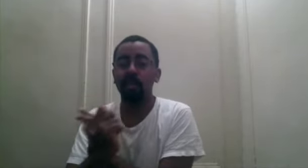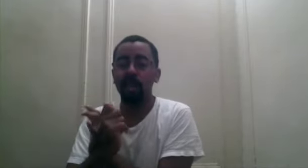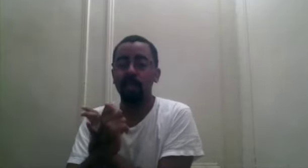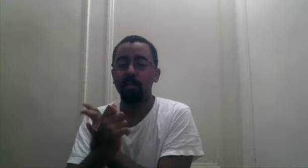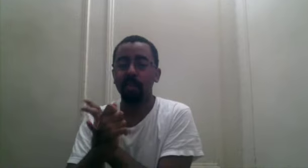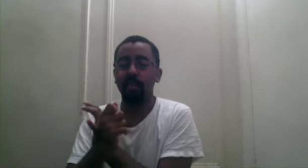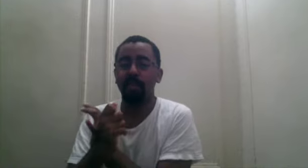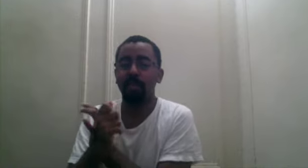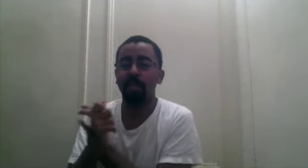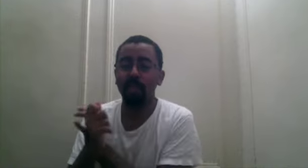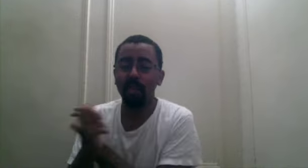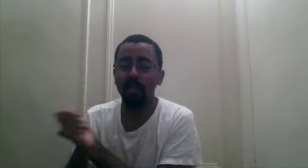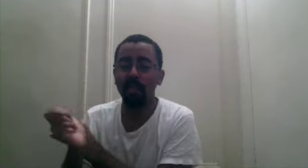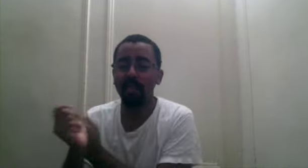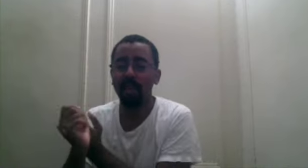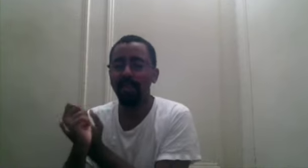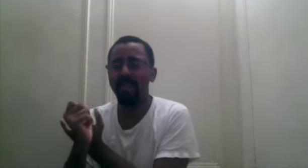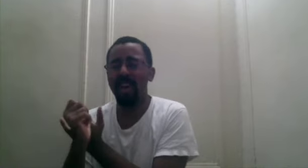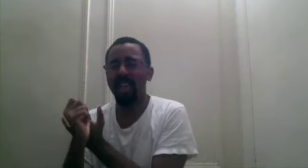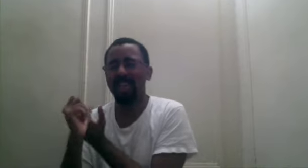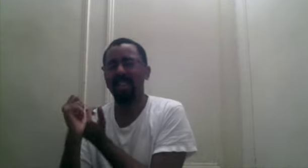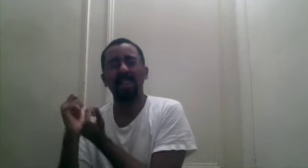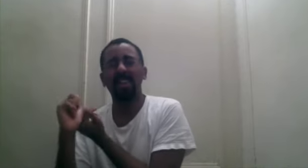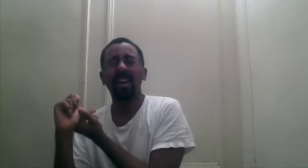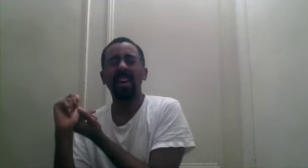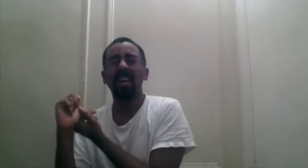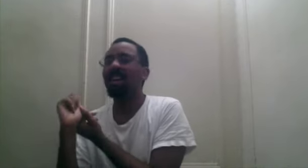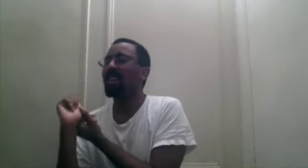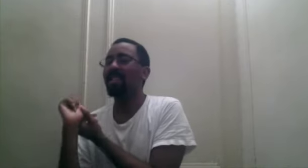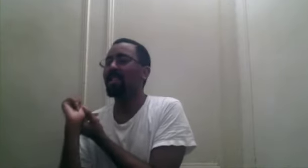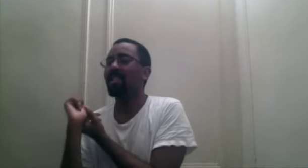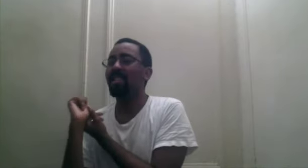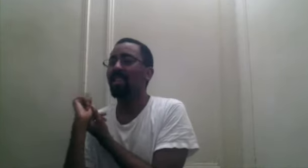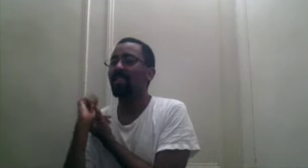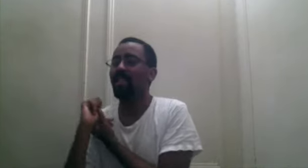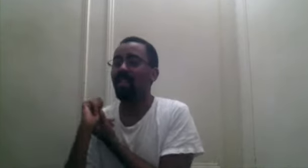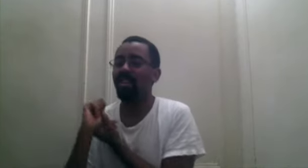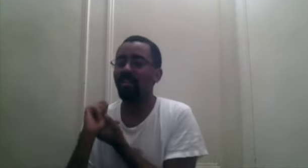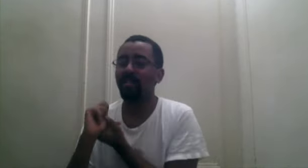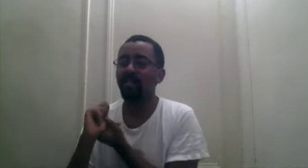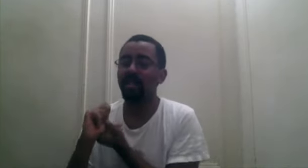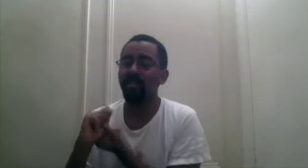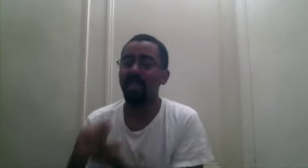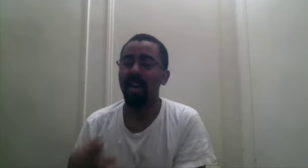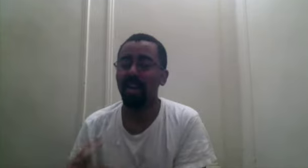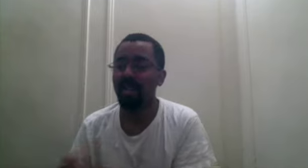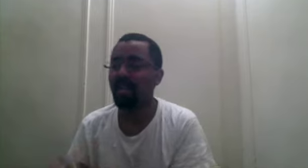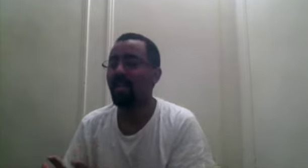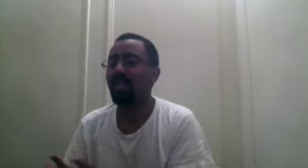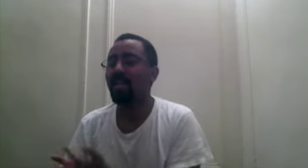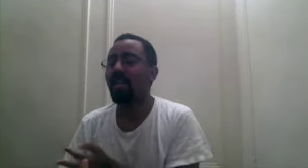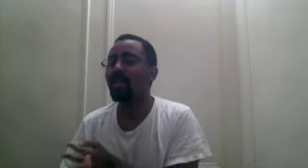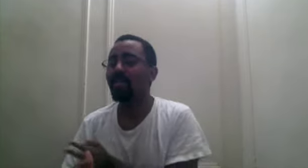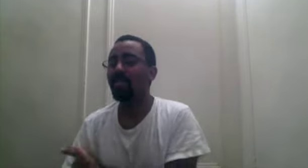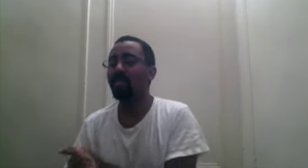80% of your, of your island. It's just like fucking Fishman Island. Saves the people,